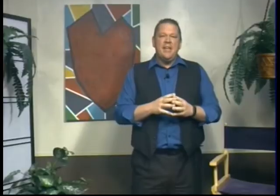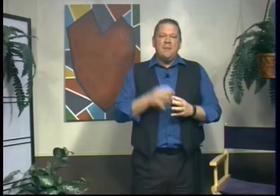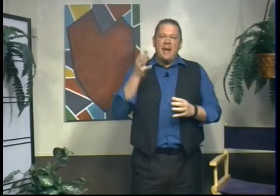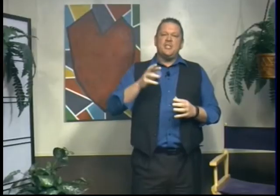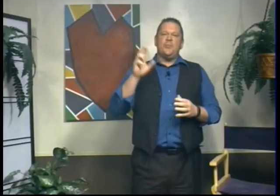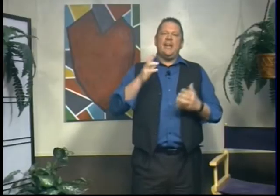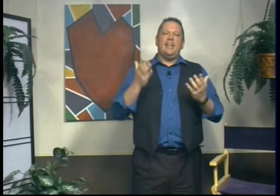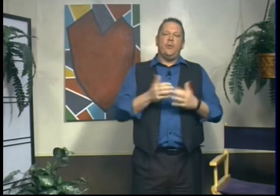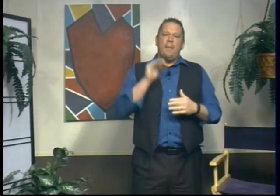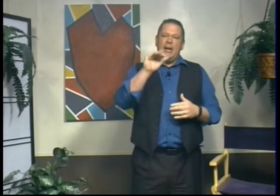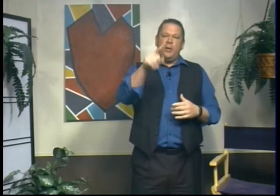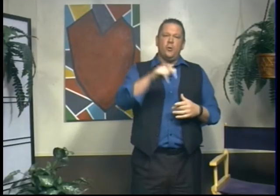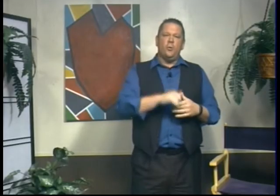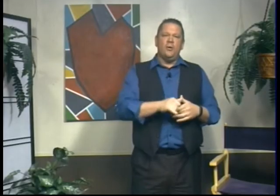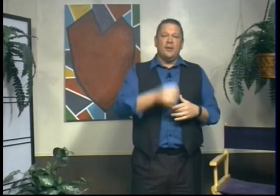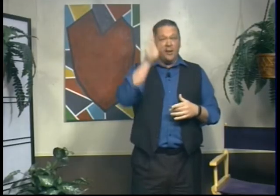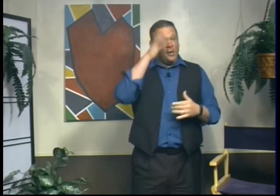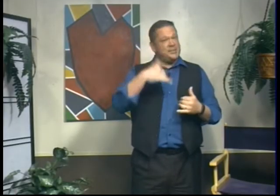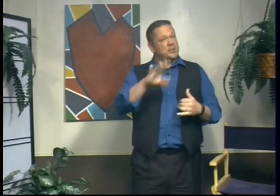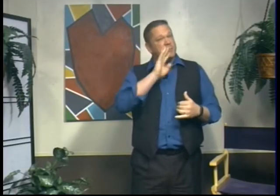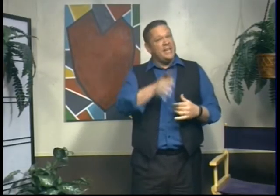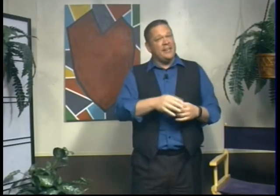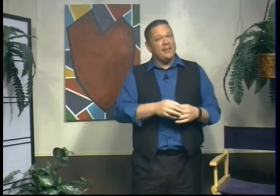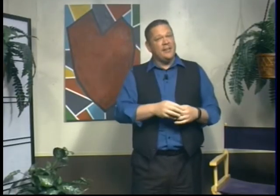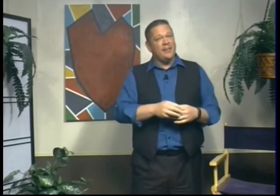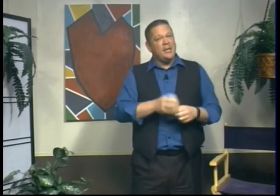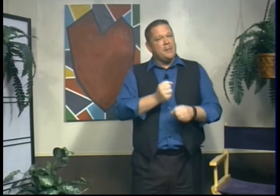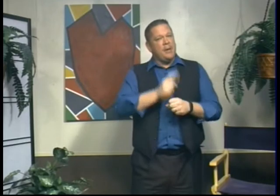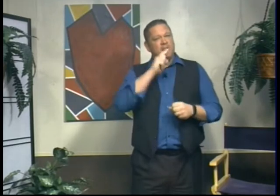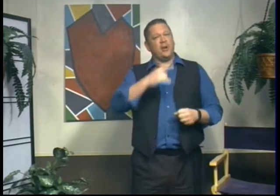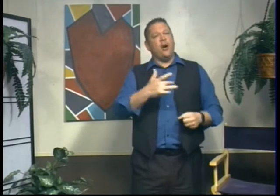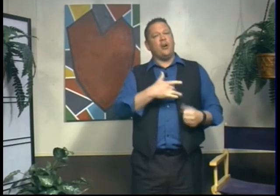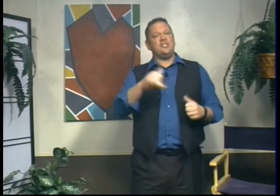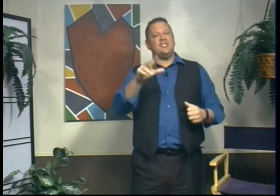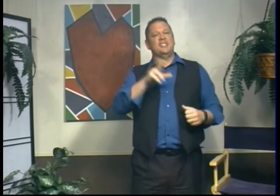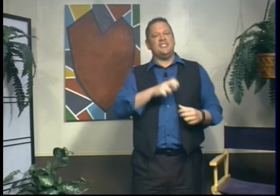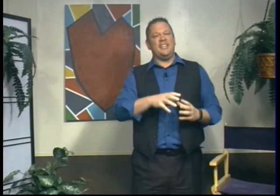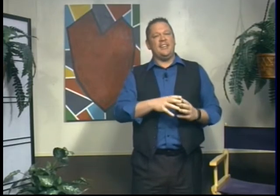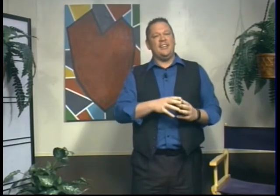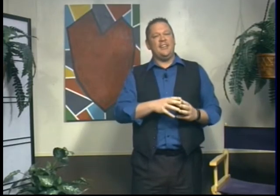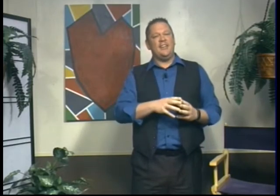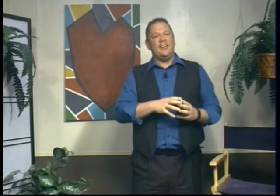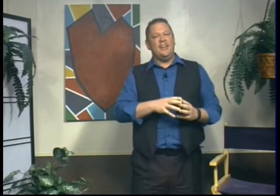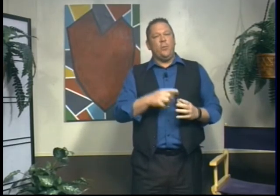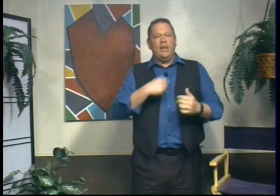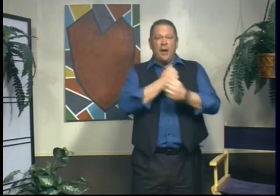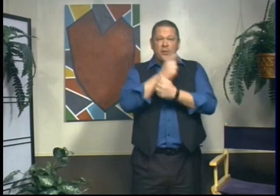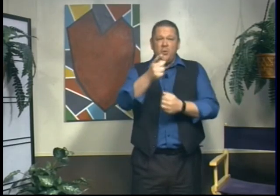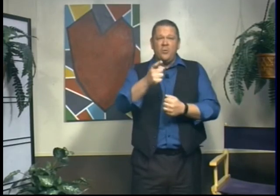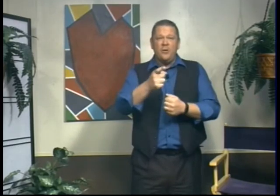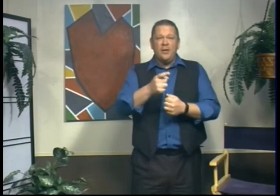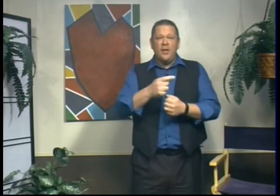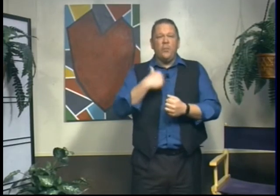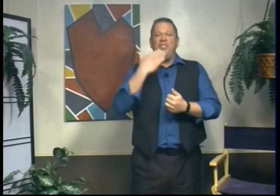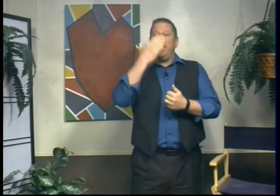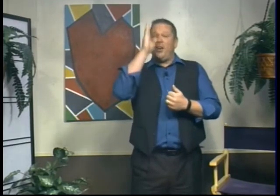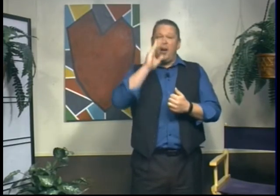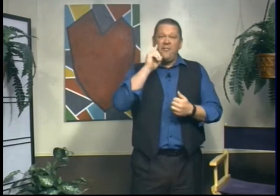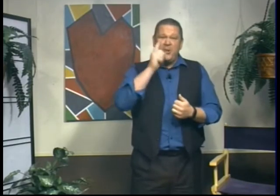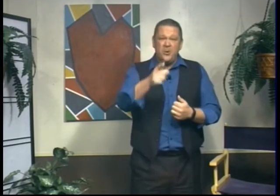Pastor Randy here reminding you, God's still speaking. Make sure our heart is still listening. We love you. We thank God for you.